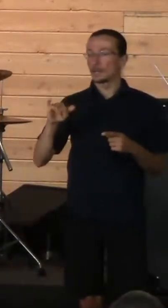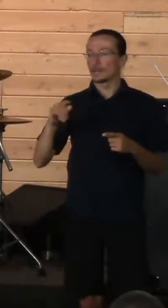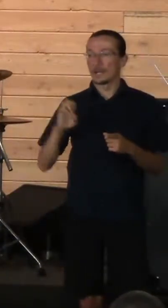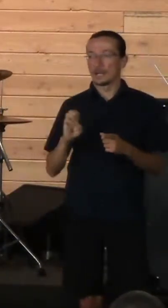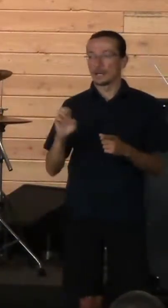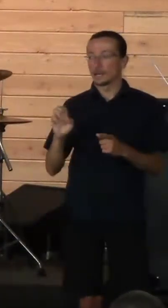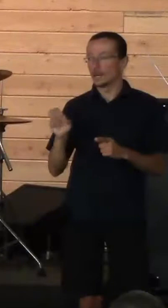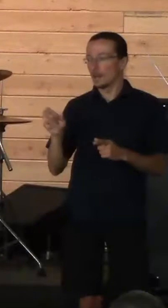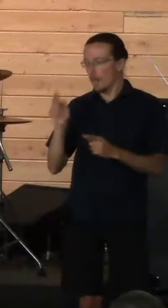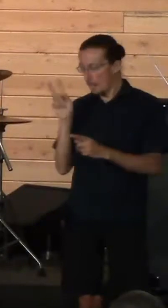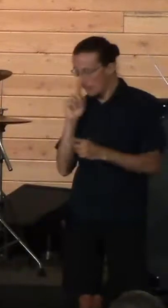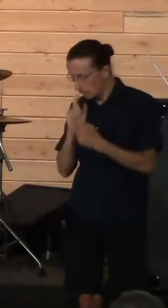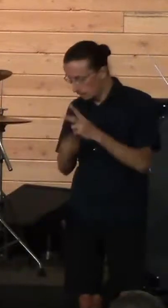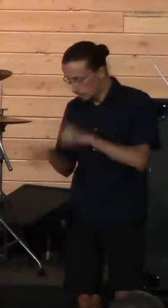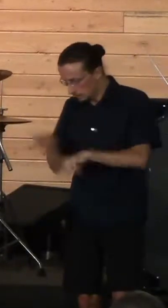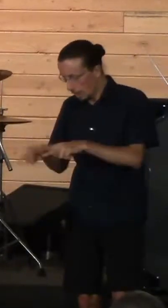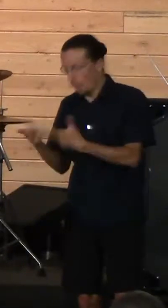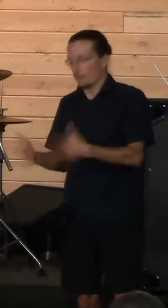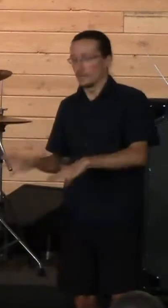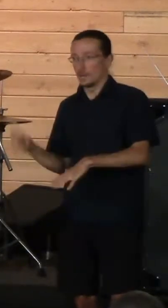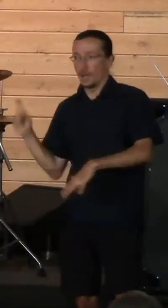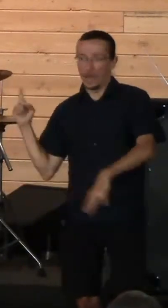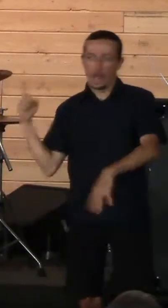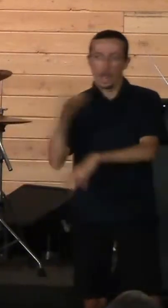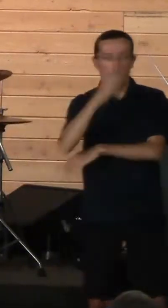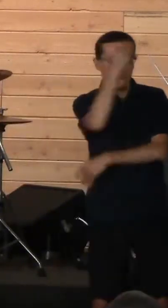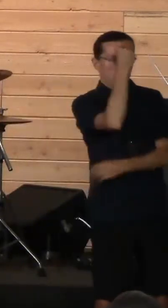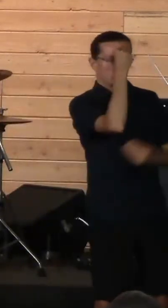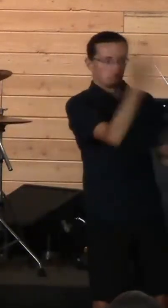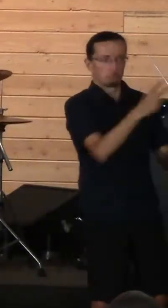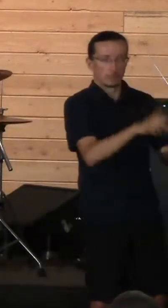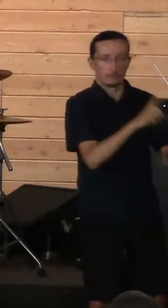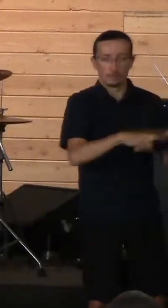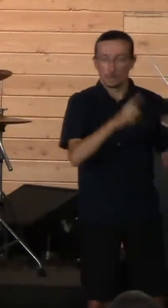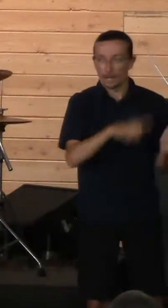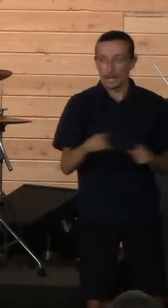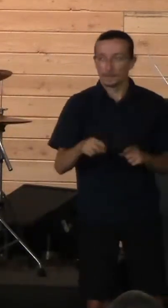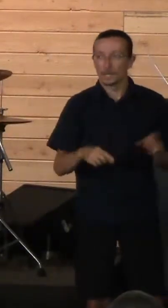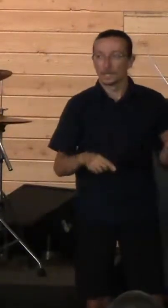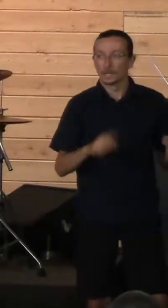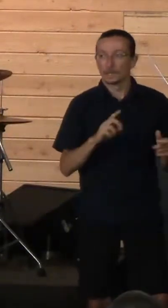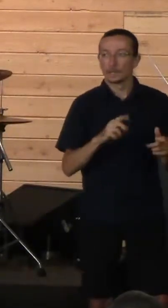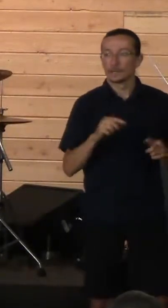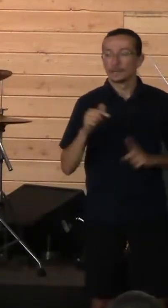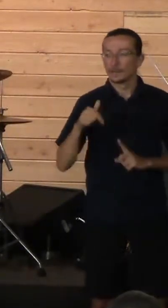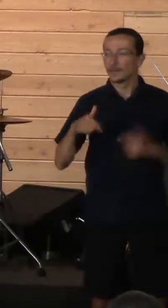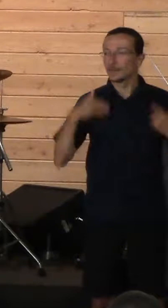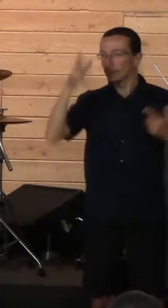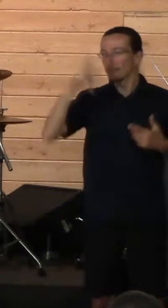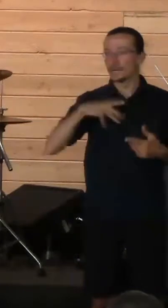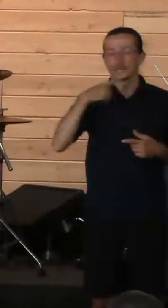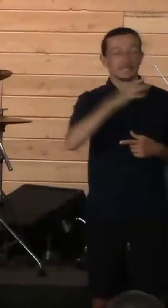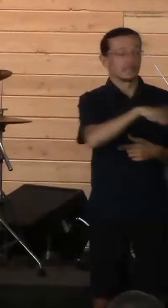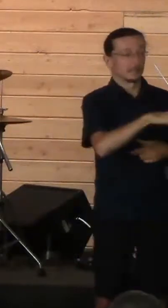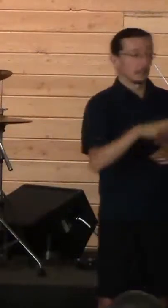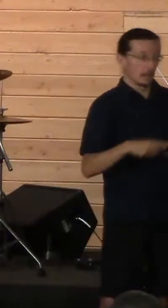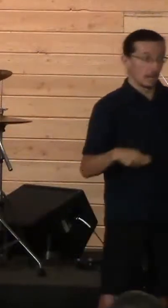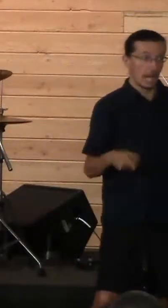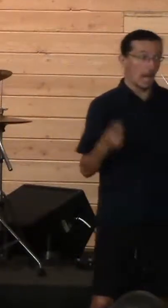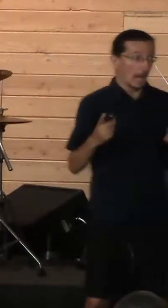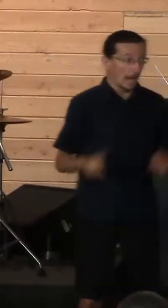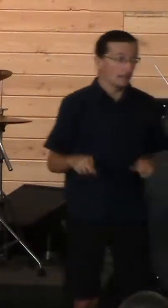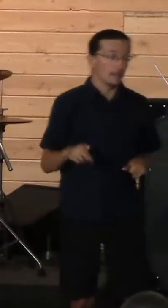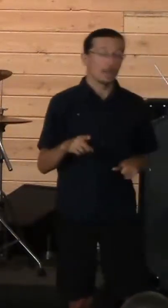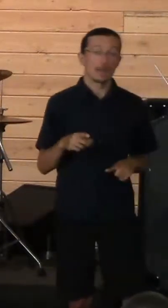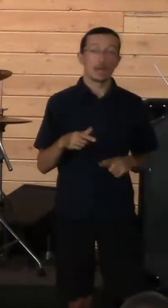what happens. It says, then the young man who told him said, I happened by chance to